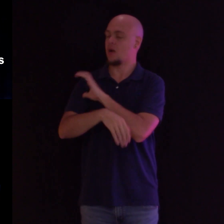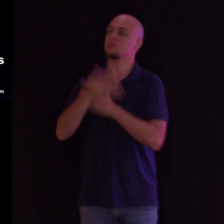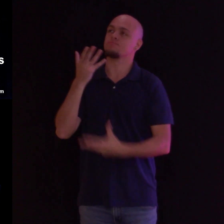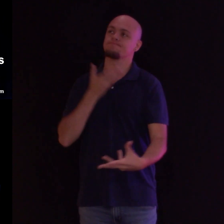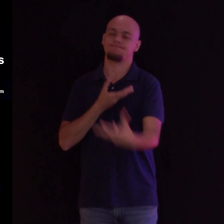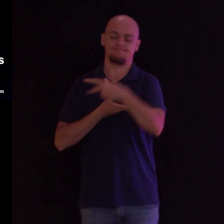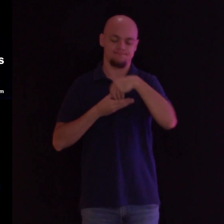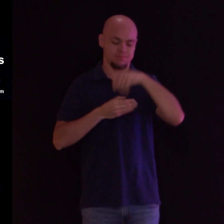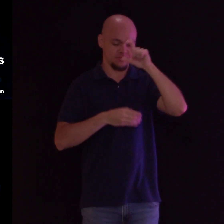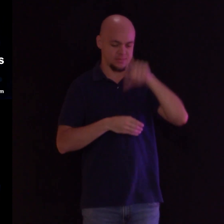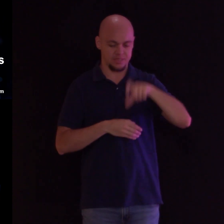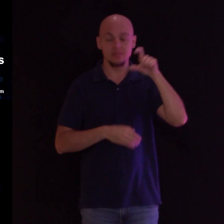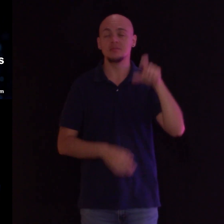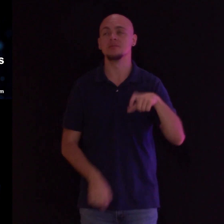in us